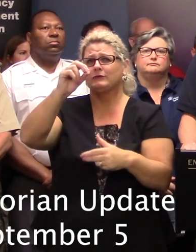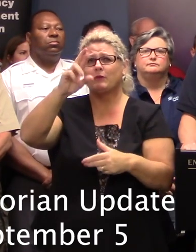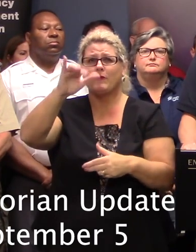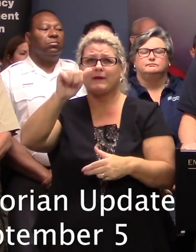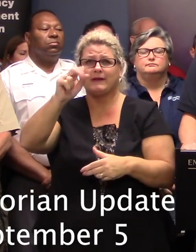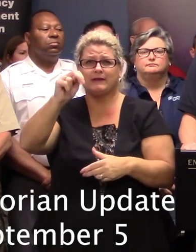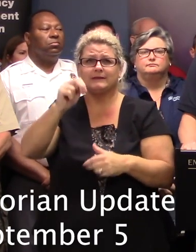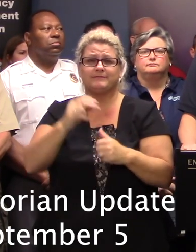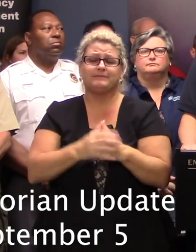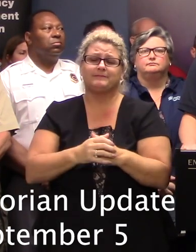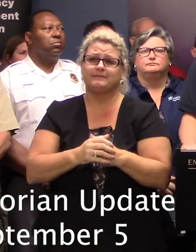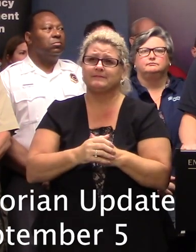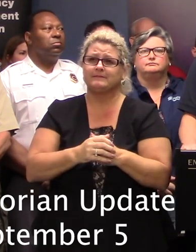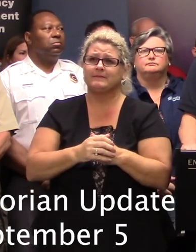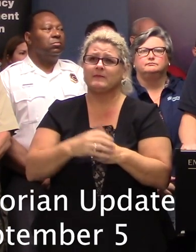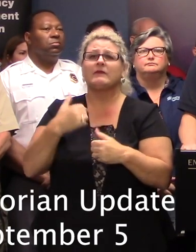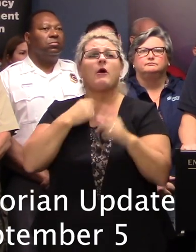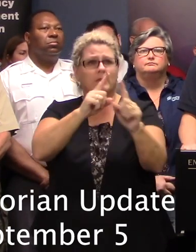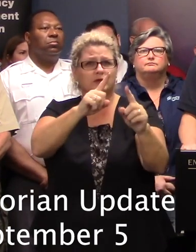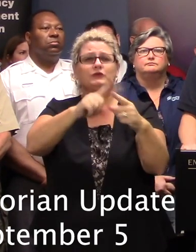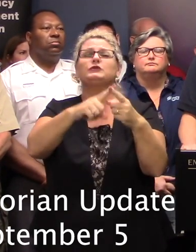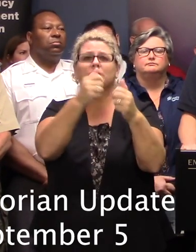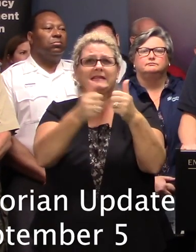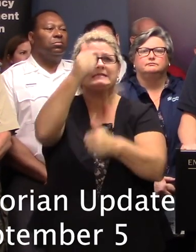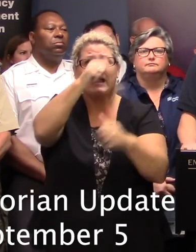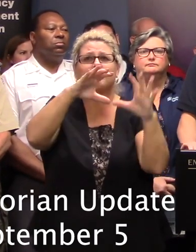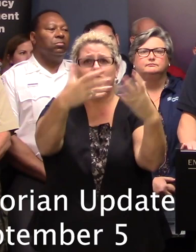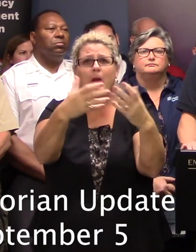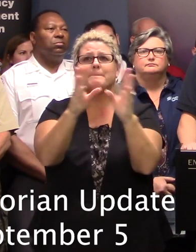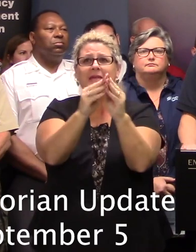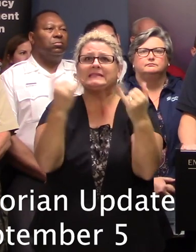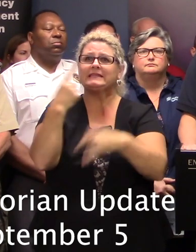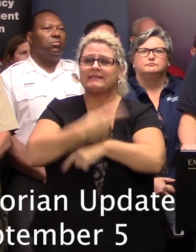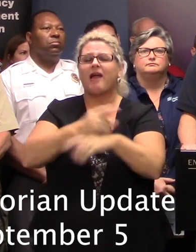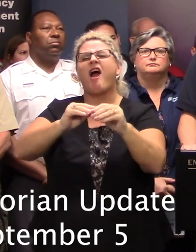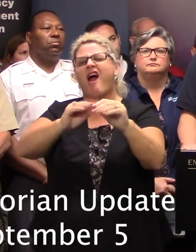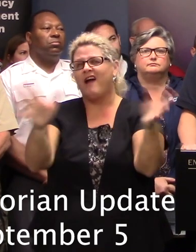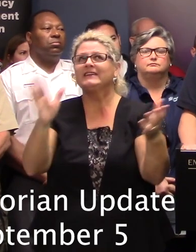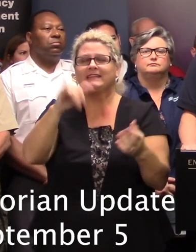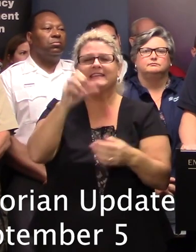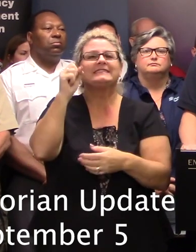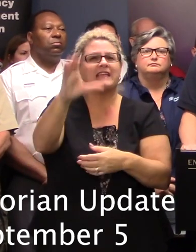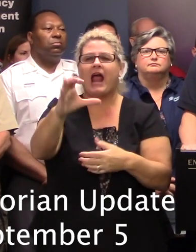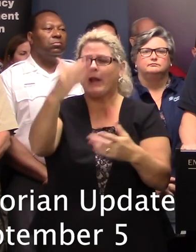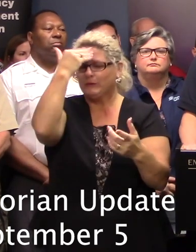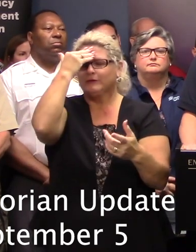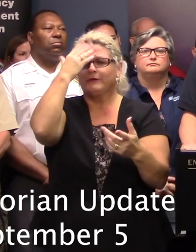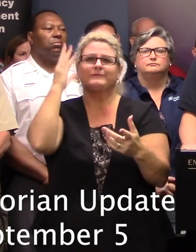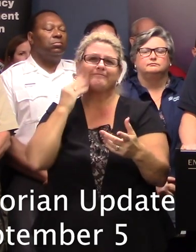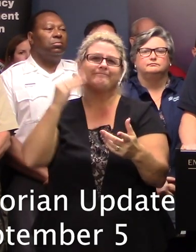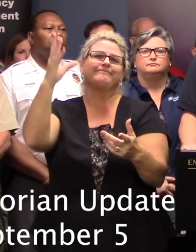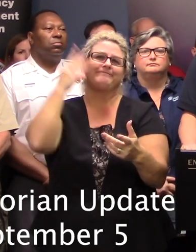bringing. I had the pleasure to attend the executive group meeting today. Plainly obvious that South Carolina has it well on hand, well organized.